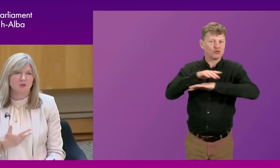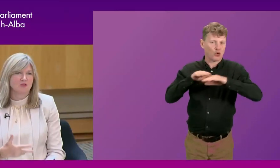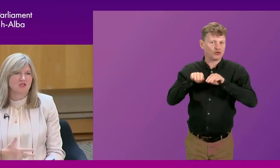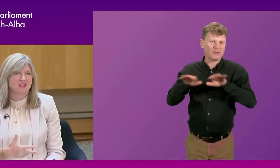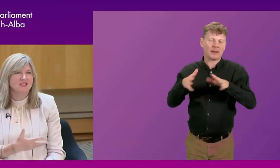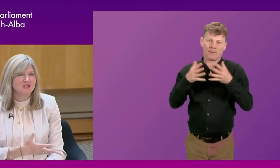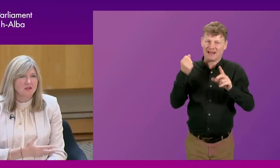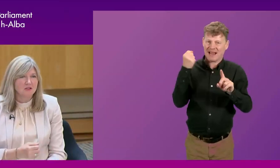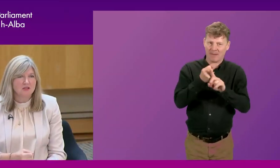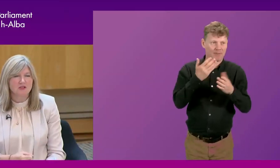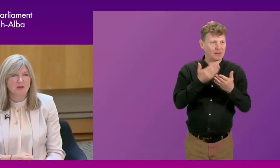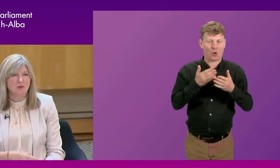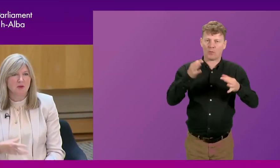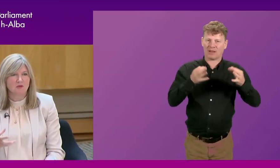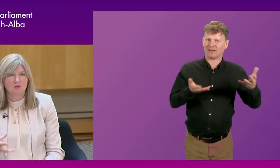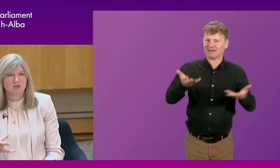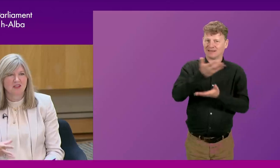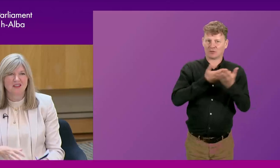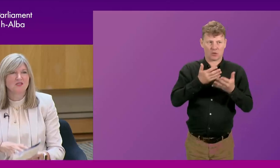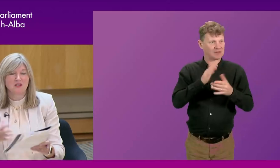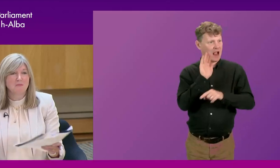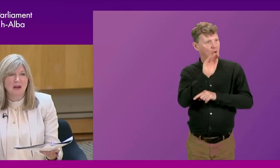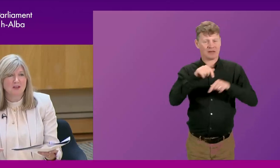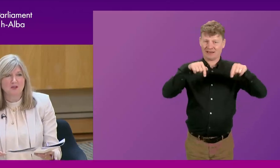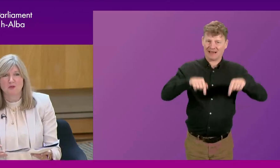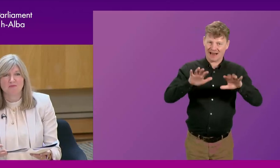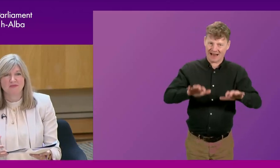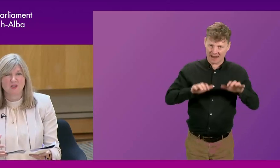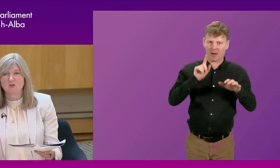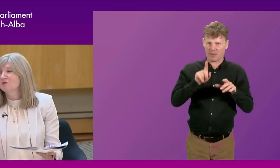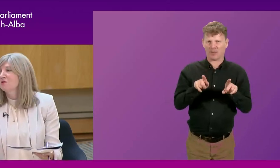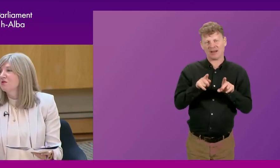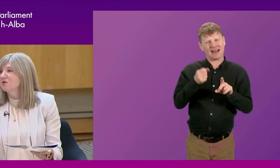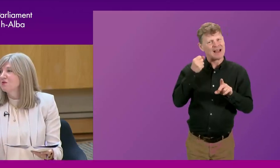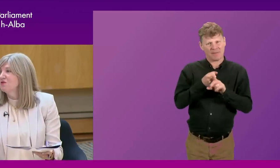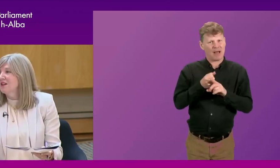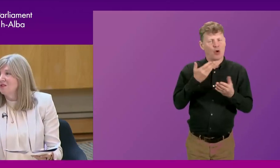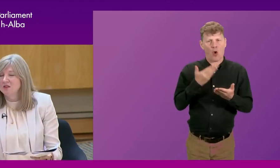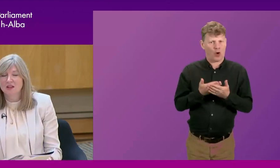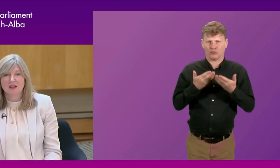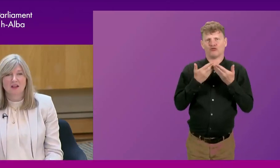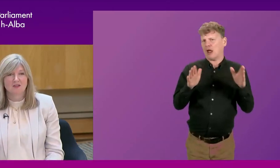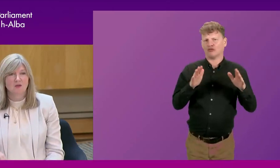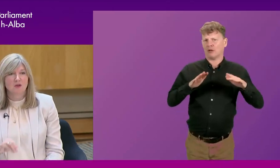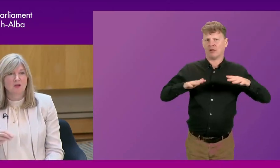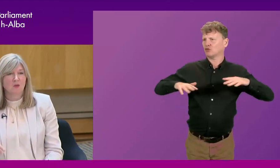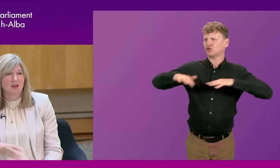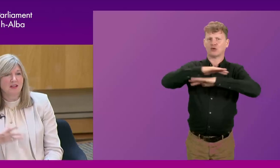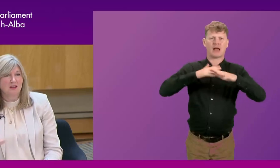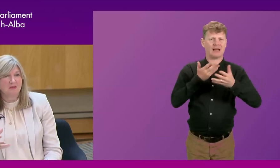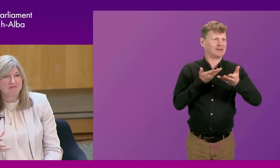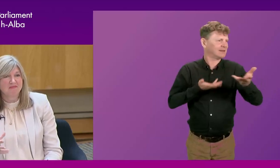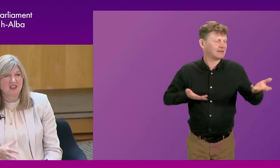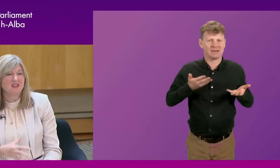and not just external to this chamber, but of course it just impacts on, on social discourse generally. And I think we're now